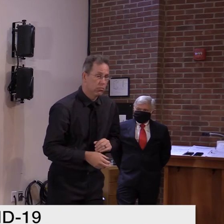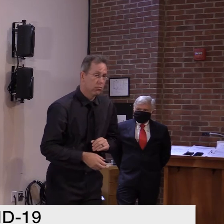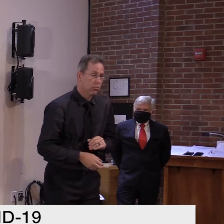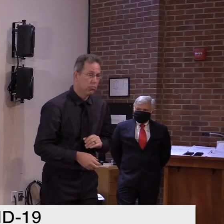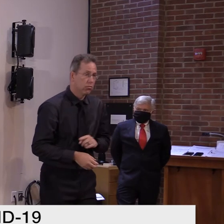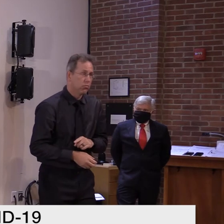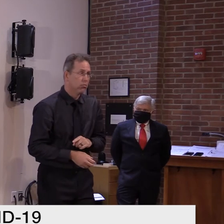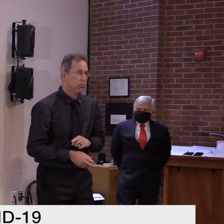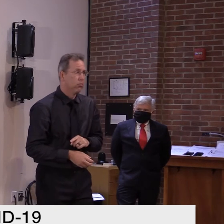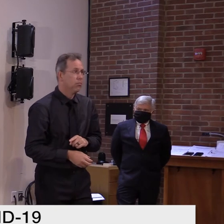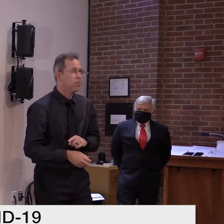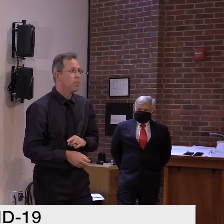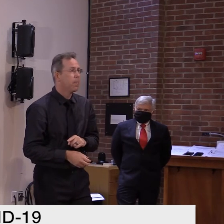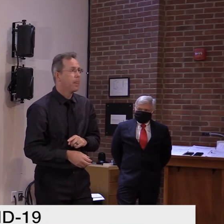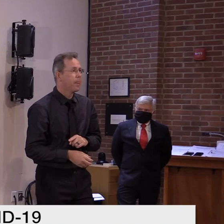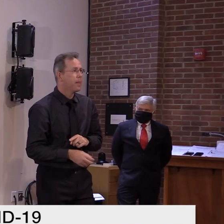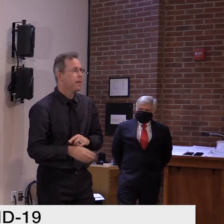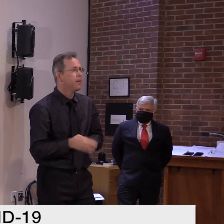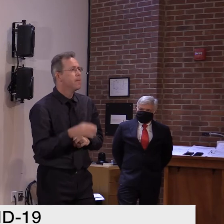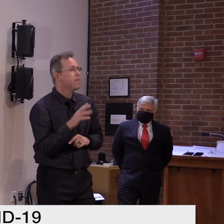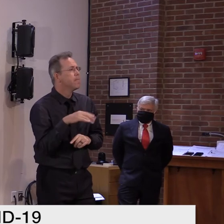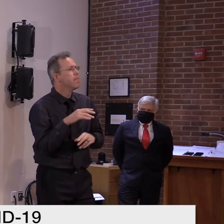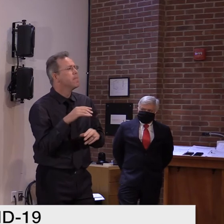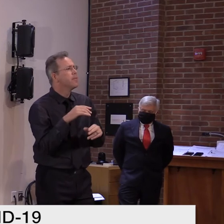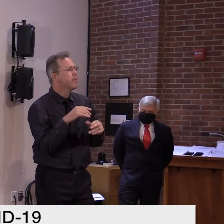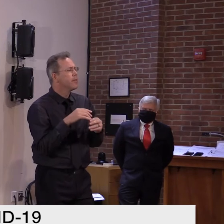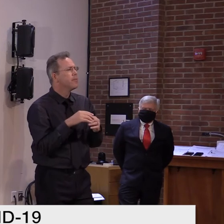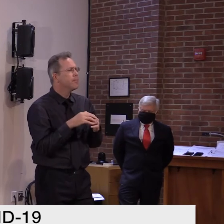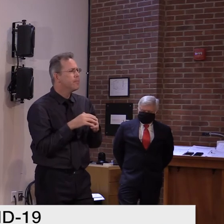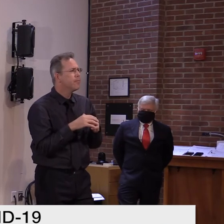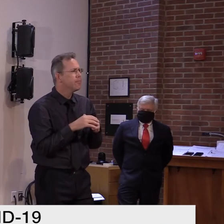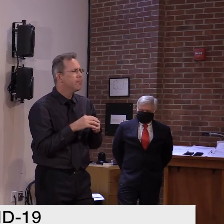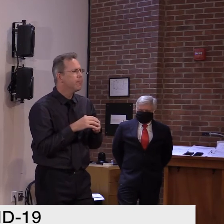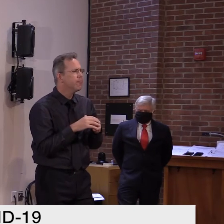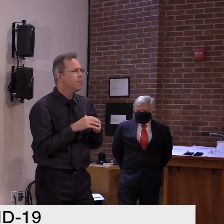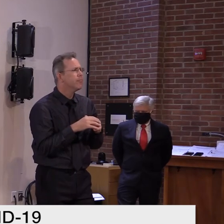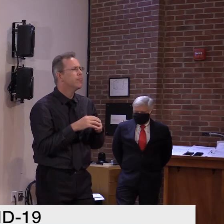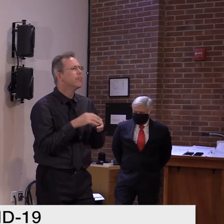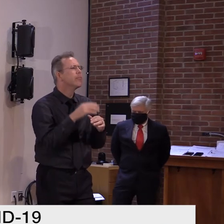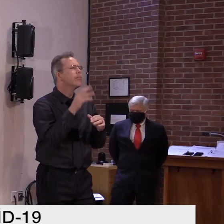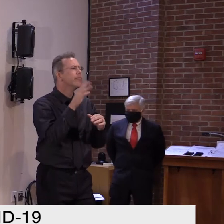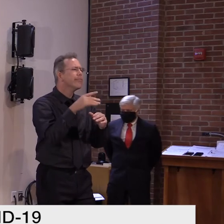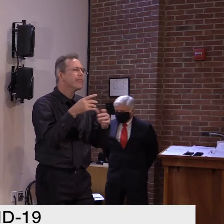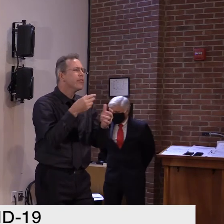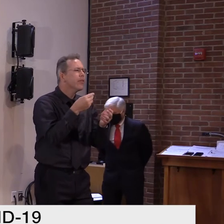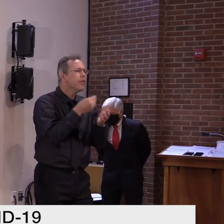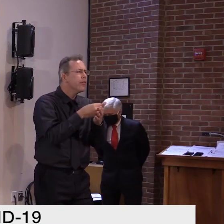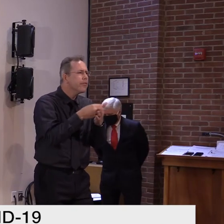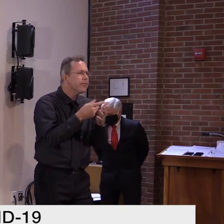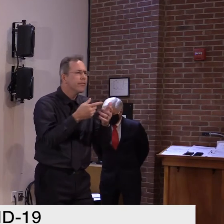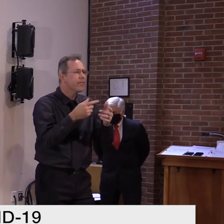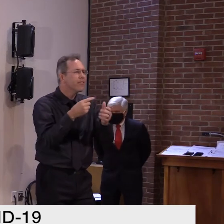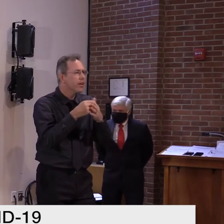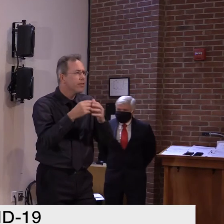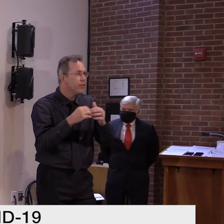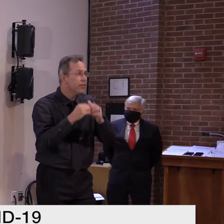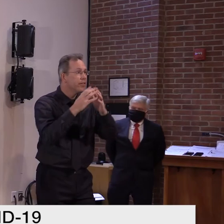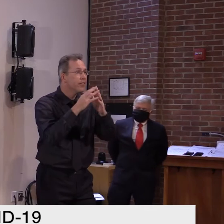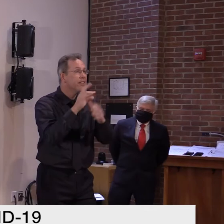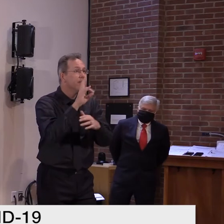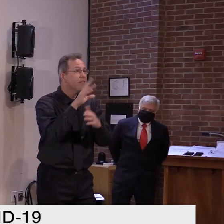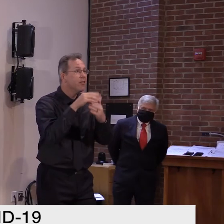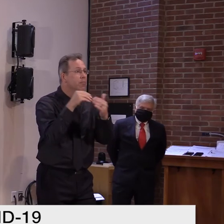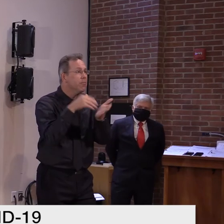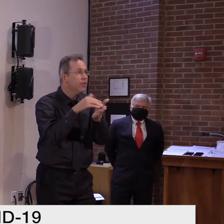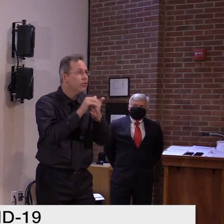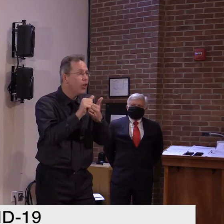I think we're in, we're all set in terms of the surge sites. But, uh, we know that, uh, what businesses are facing